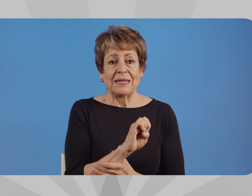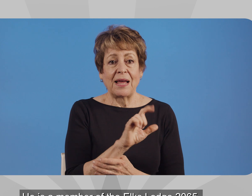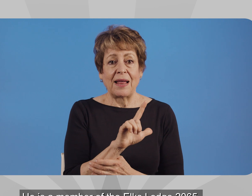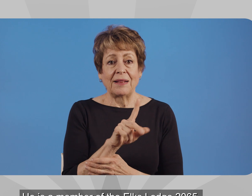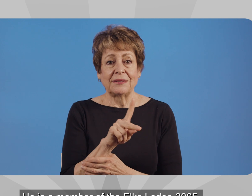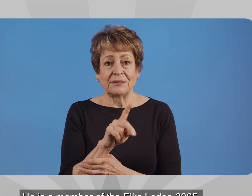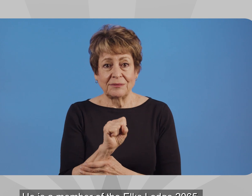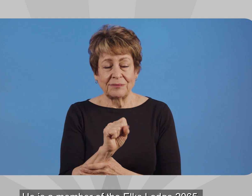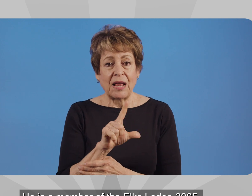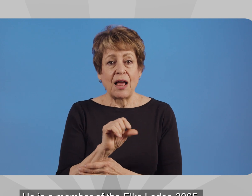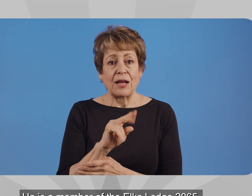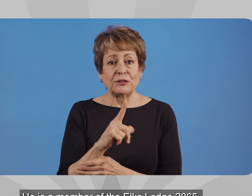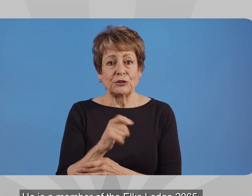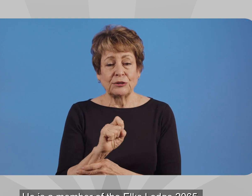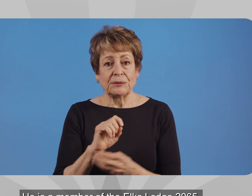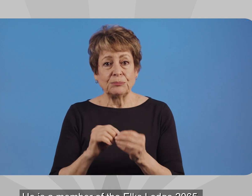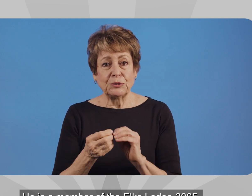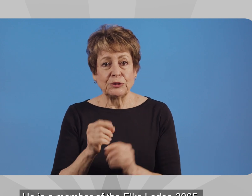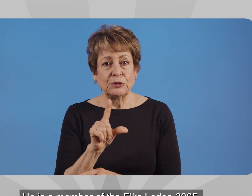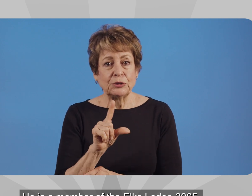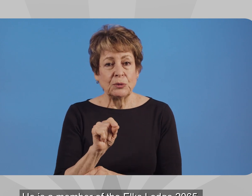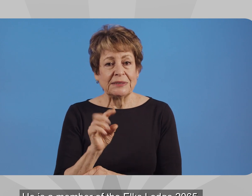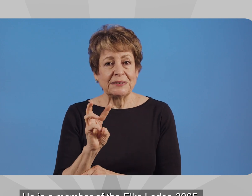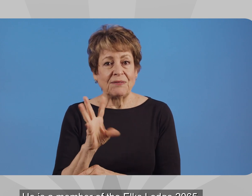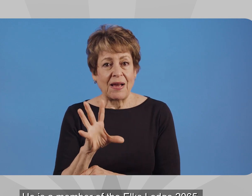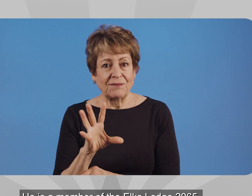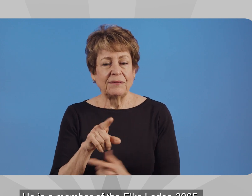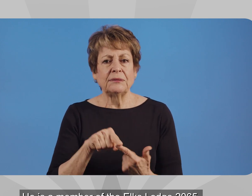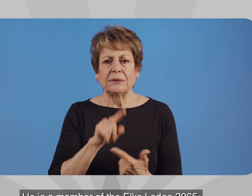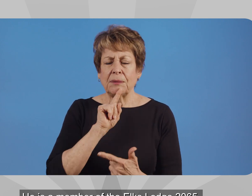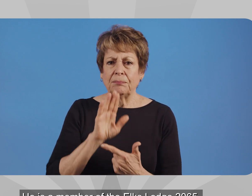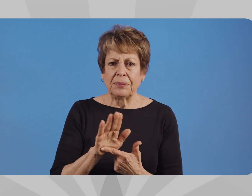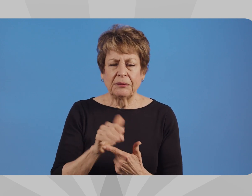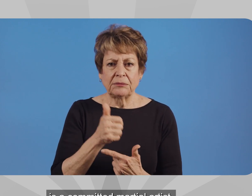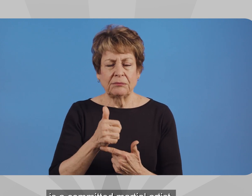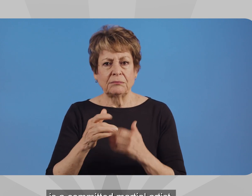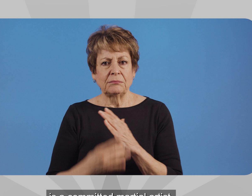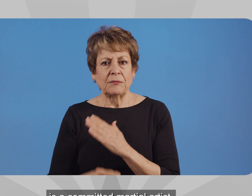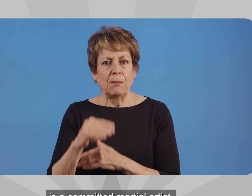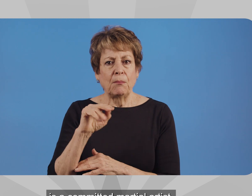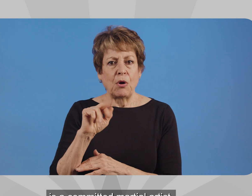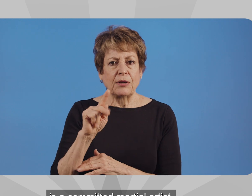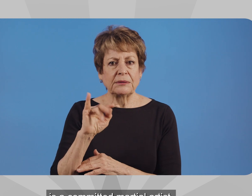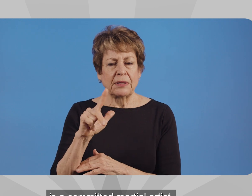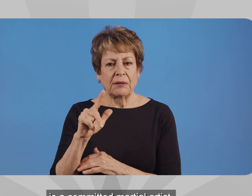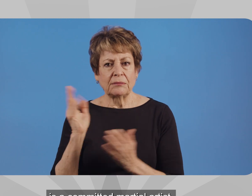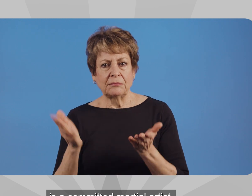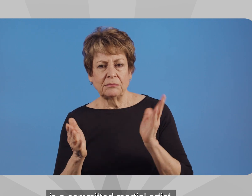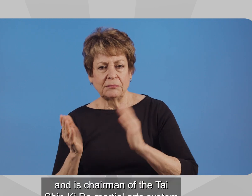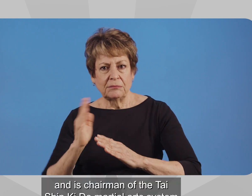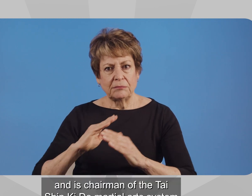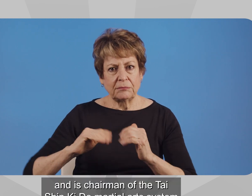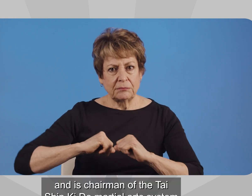He is a member of the Elks Lodge 2065, is a committed martial artist,